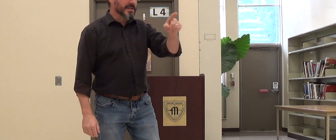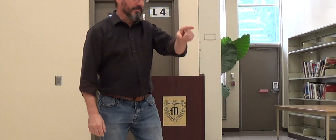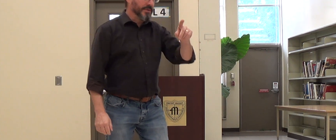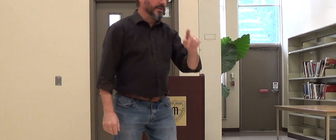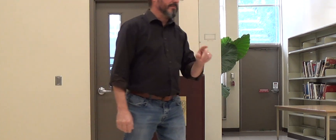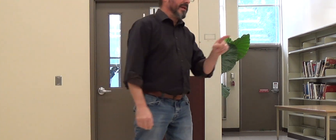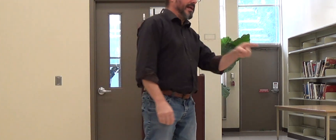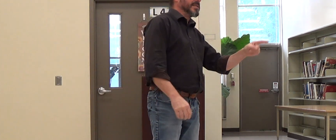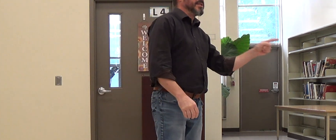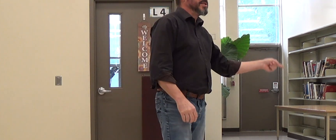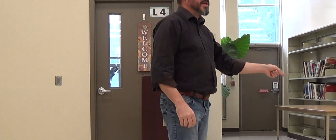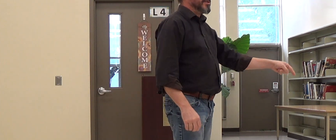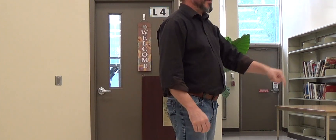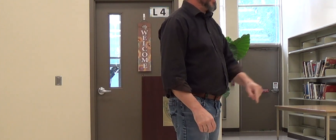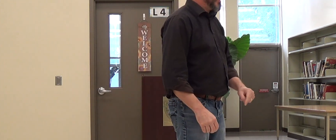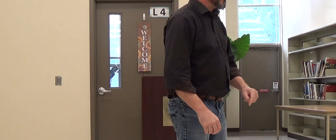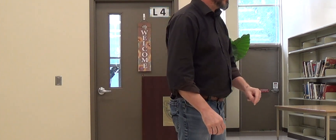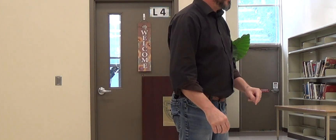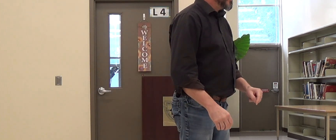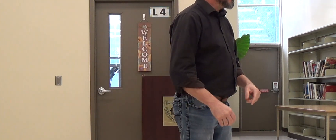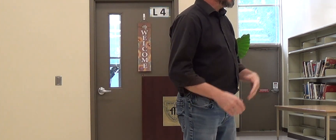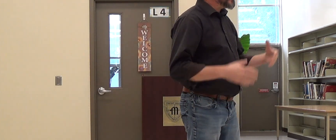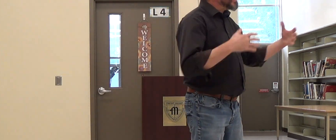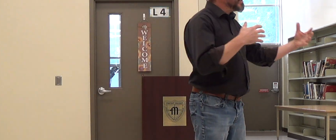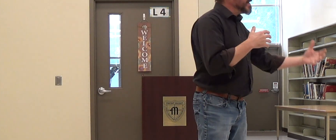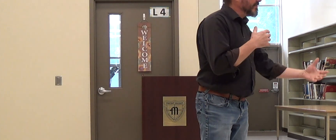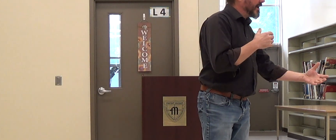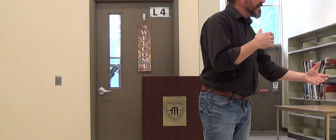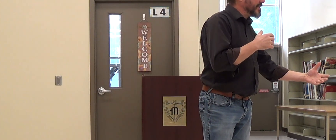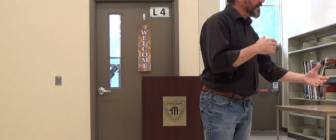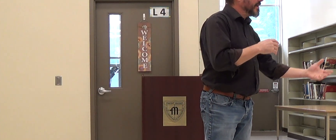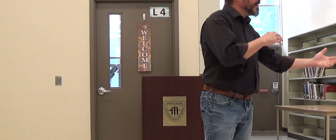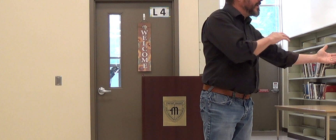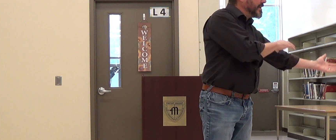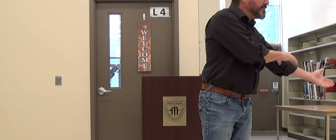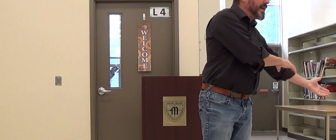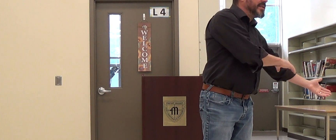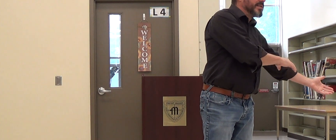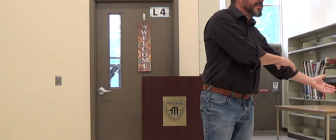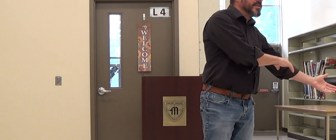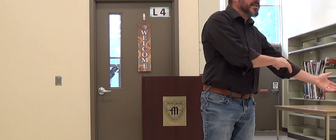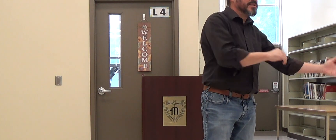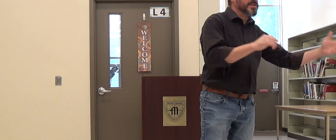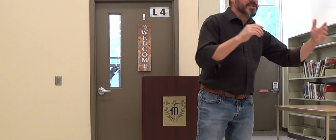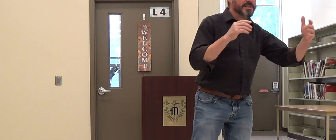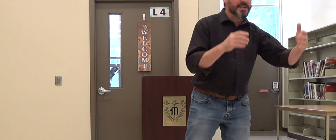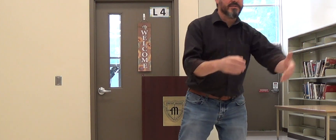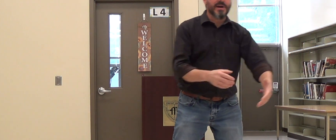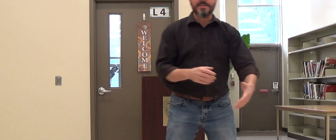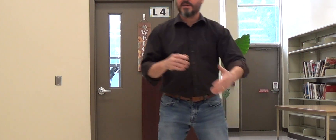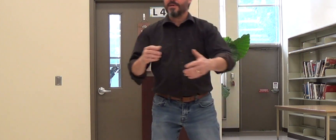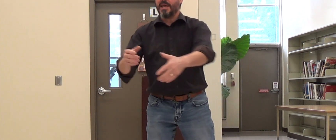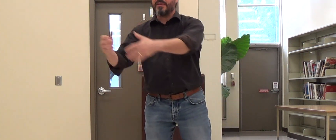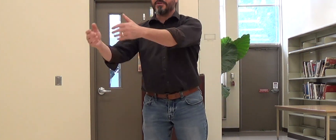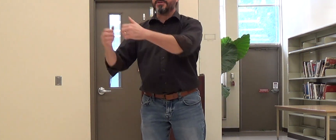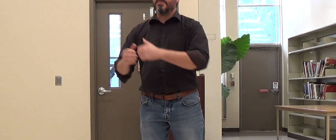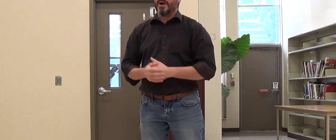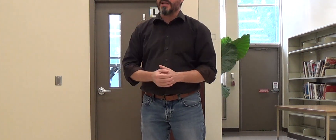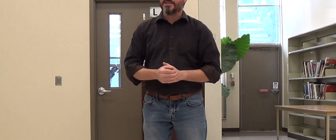an opportunity to make a lasting change in my life by incentivizing independence. She's incentivizing the behavior she wants.